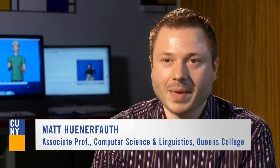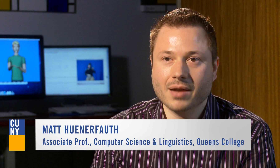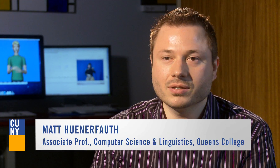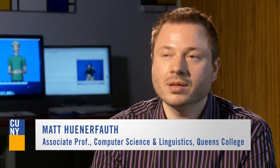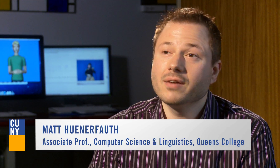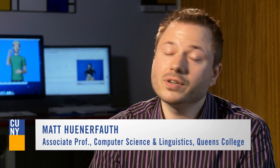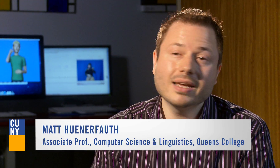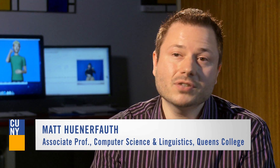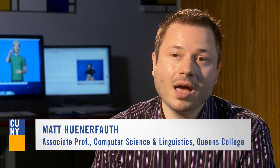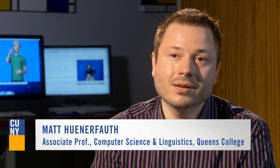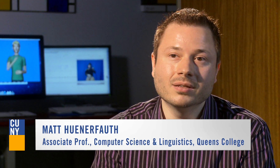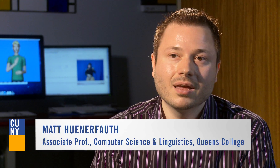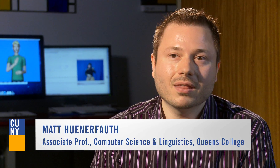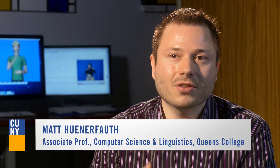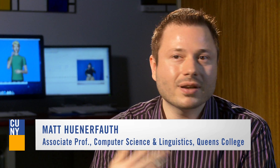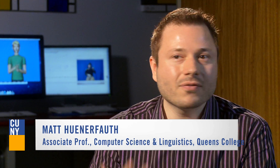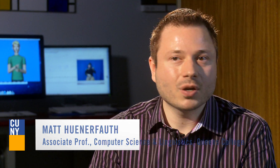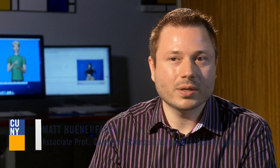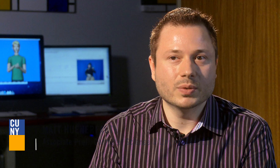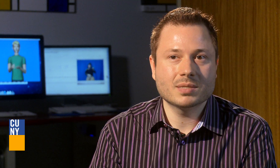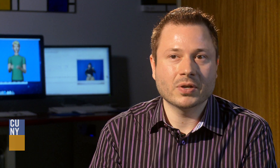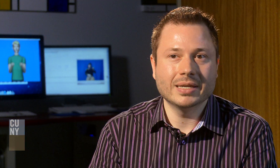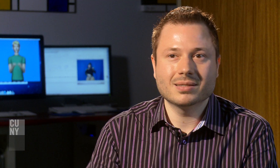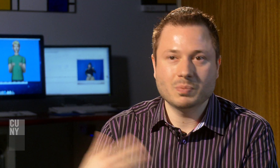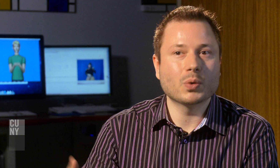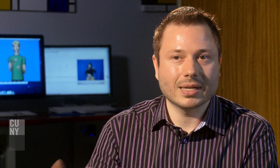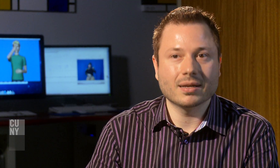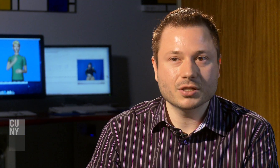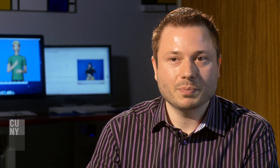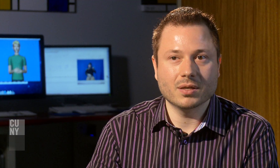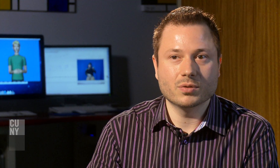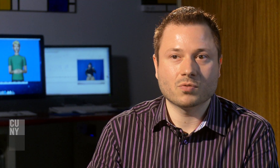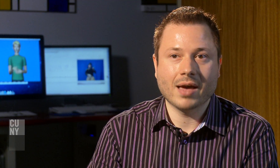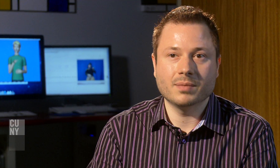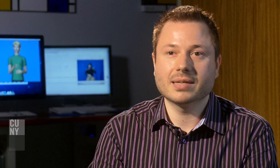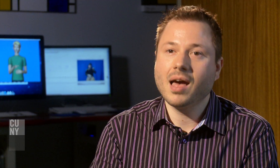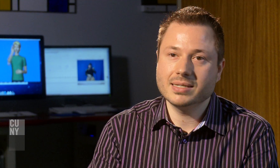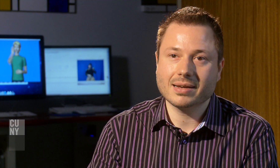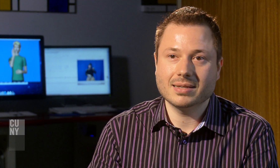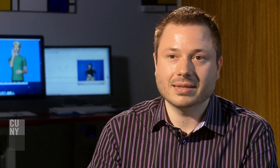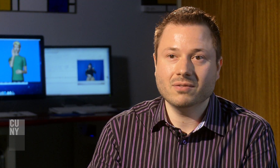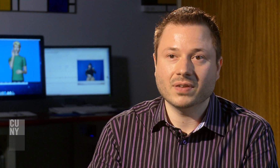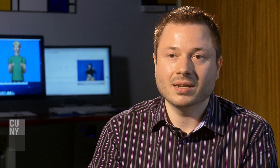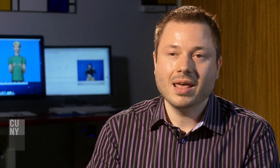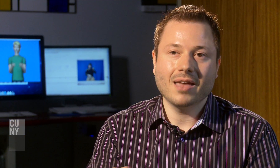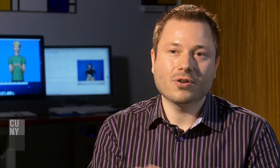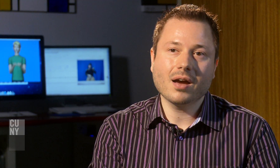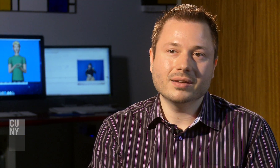patterns. For a deaf child, they're never going to experience spoken English being used around them in context as an infant, and they're not going to